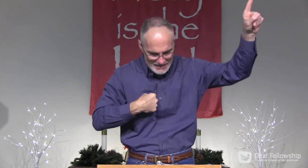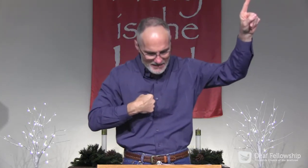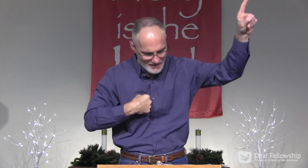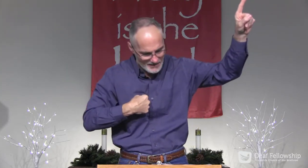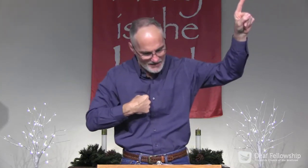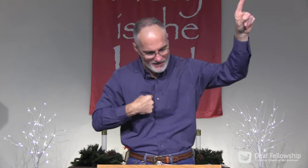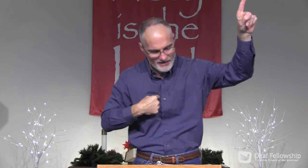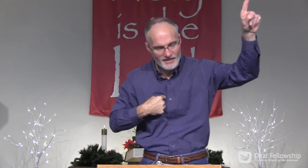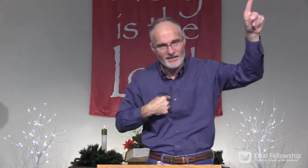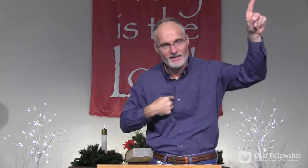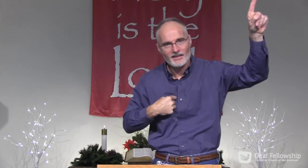Believe in me.